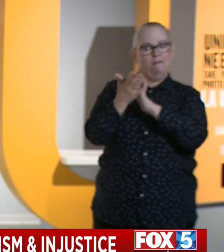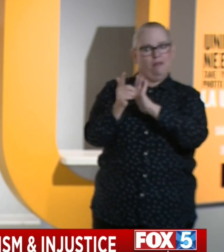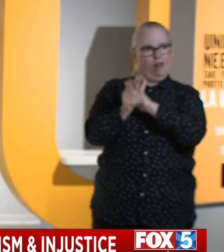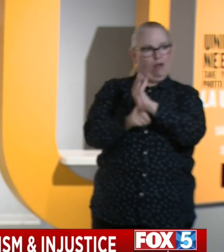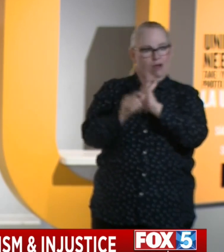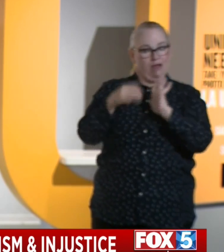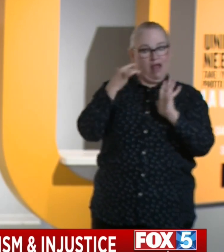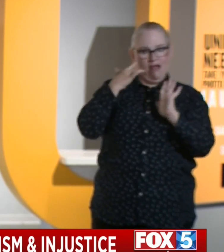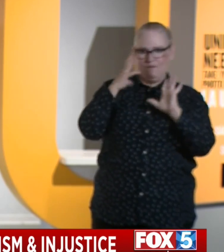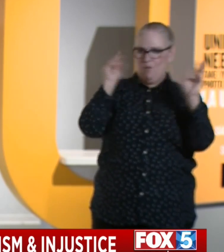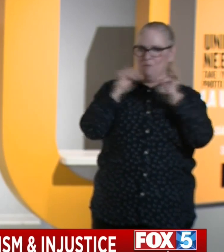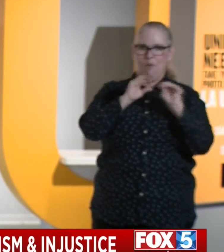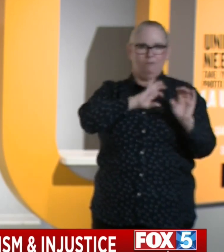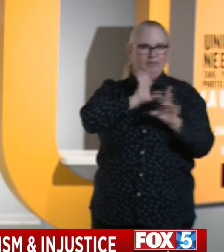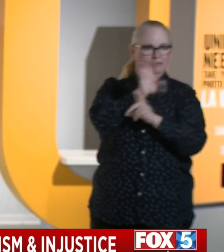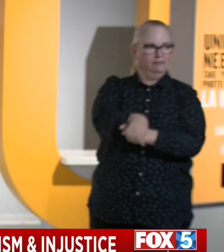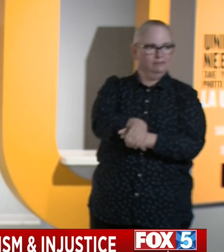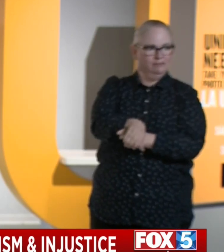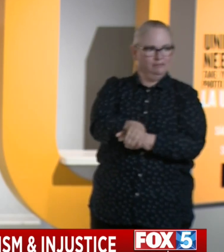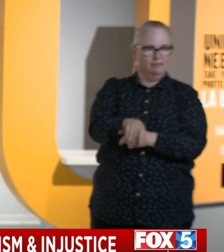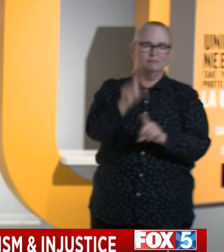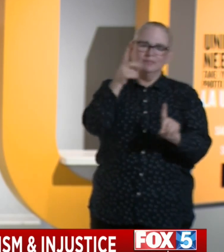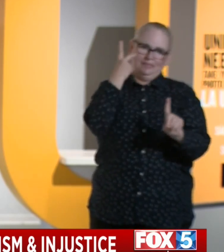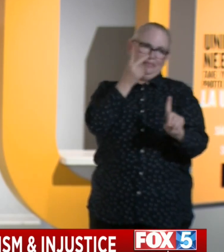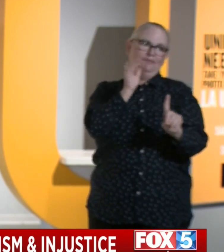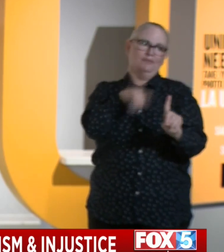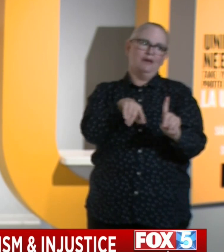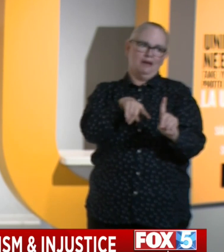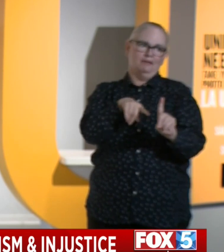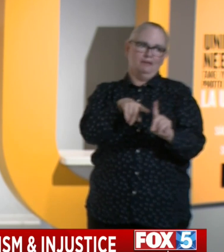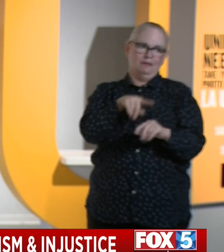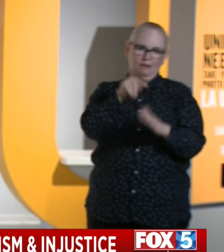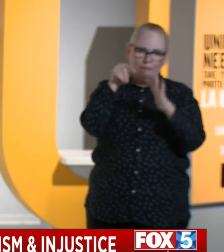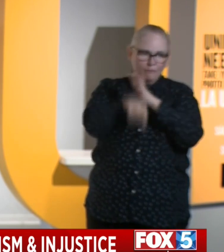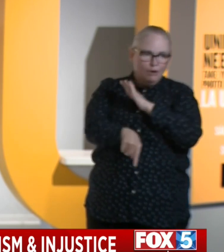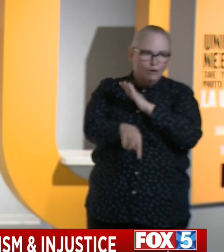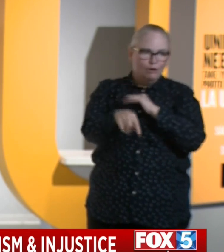We've all watched the tape of the murder of Mr. Floyd.